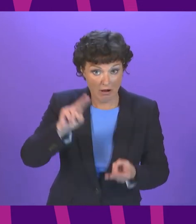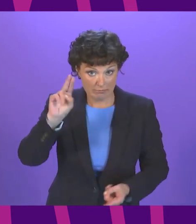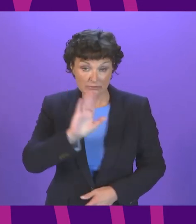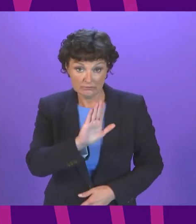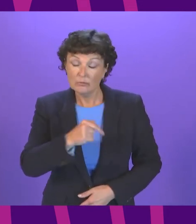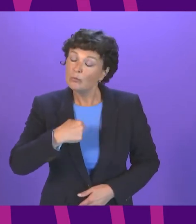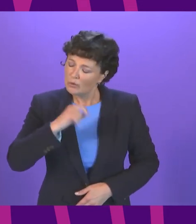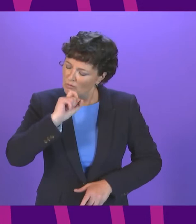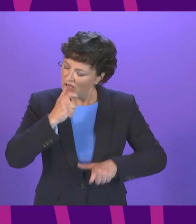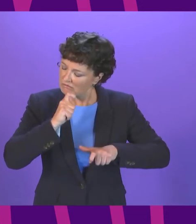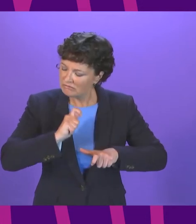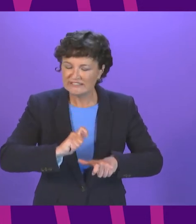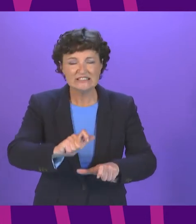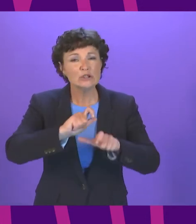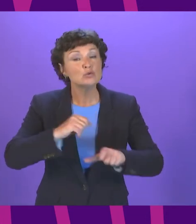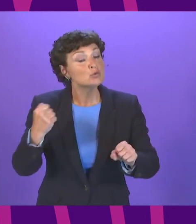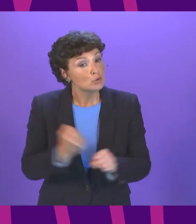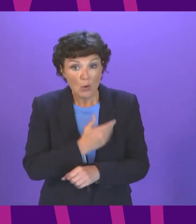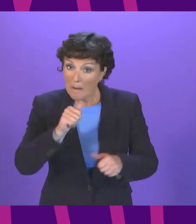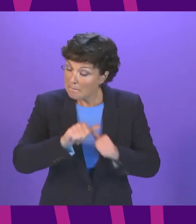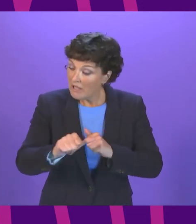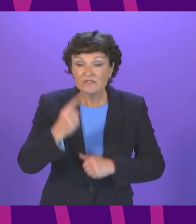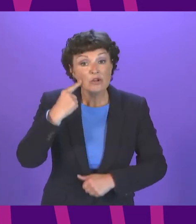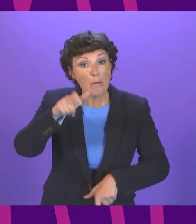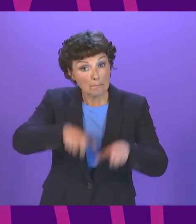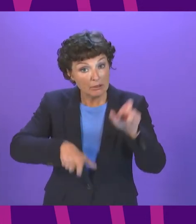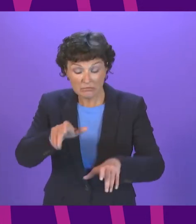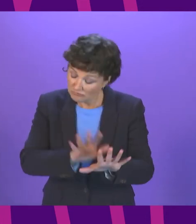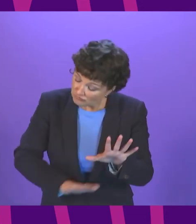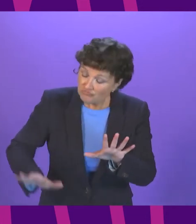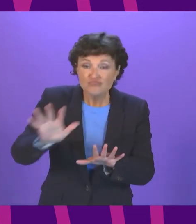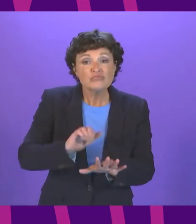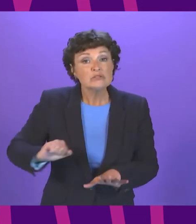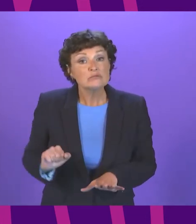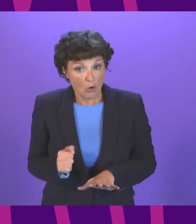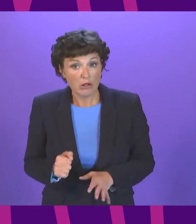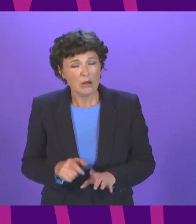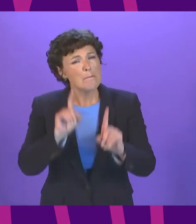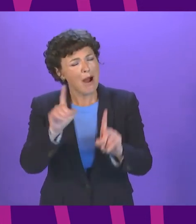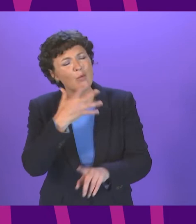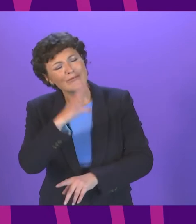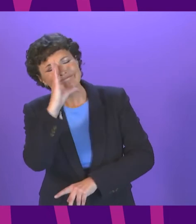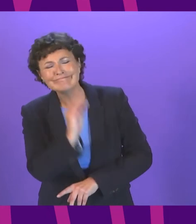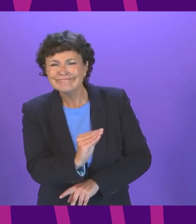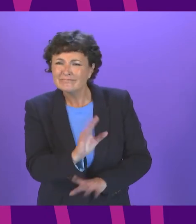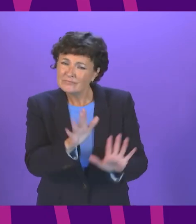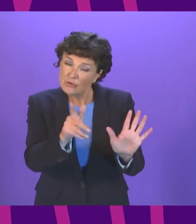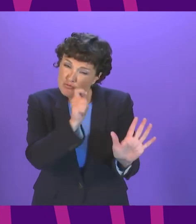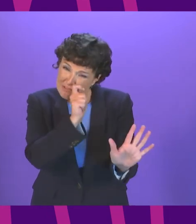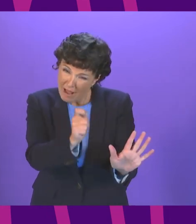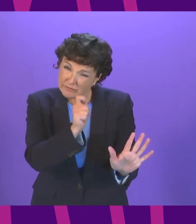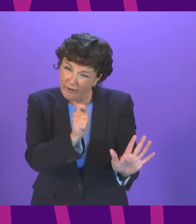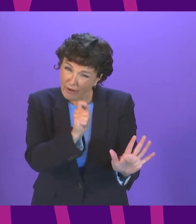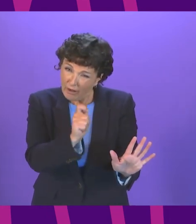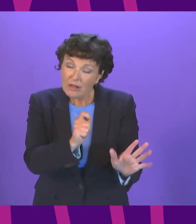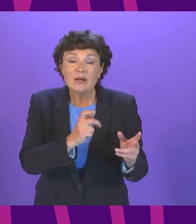we will continue to do our best for young people across this country but can I say to him respectfully Presiding